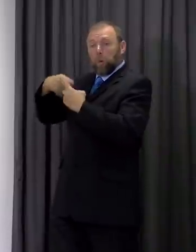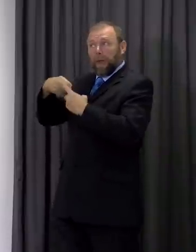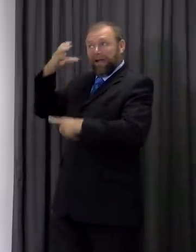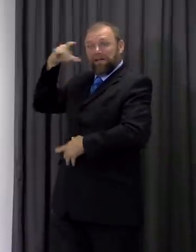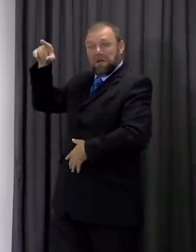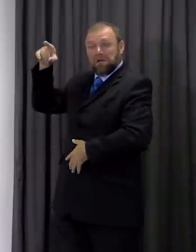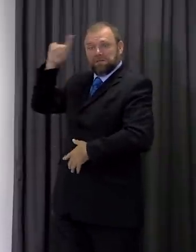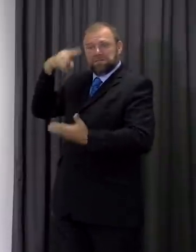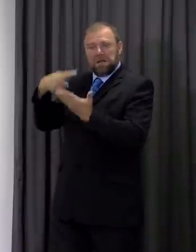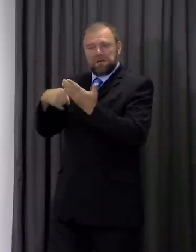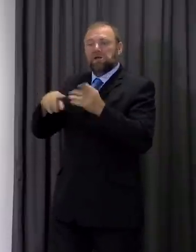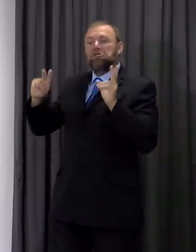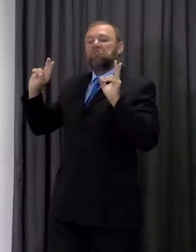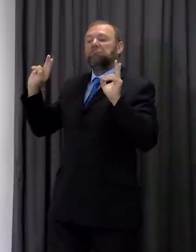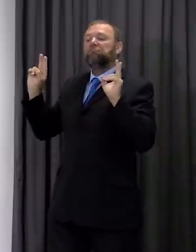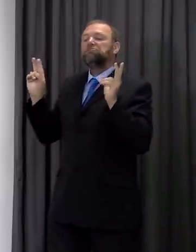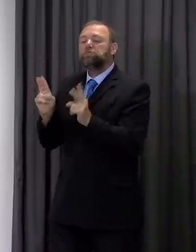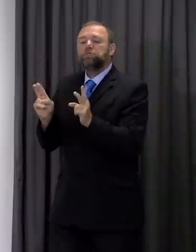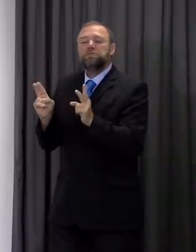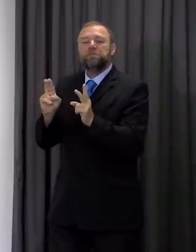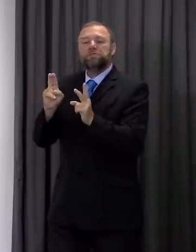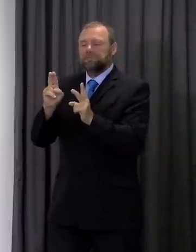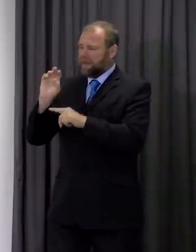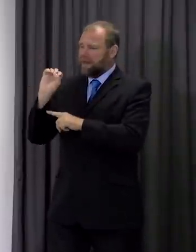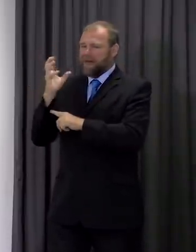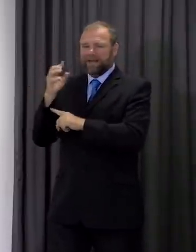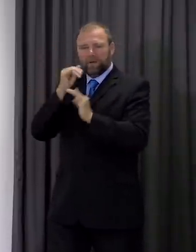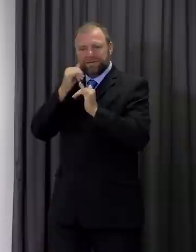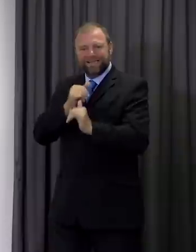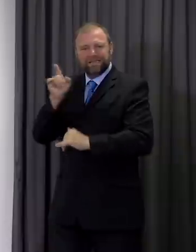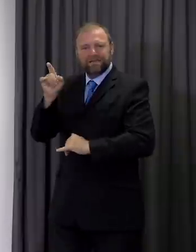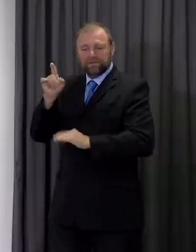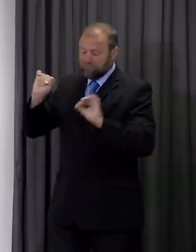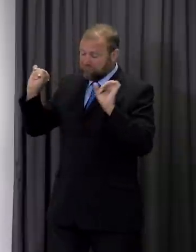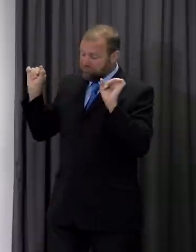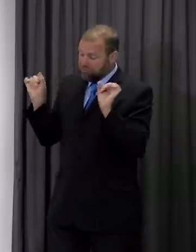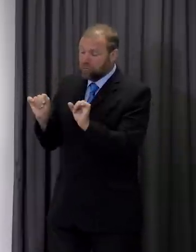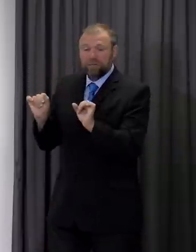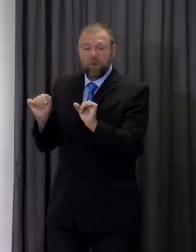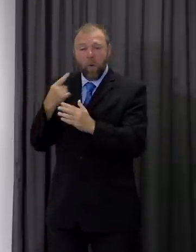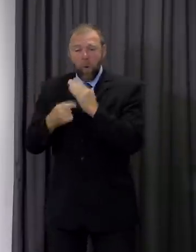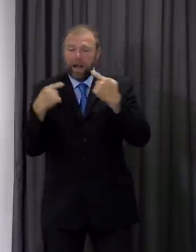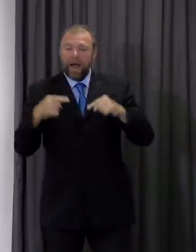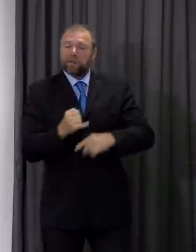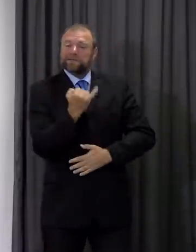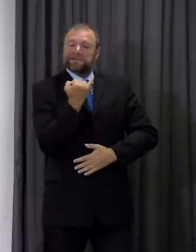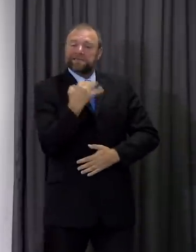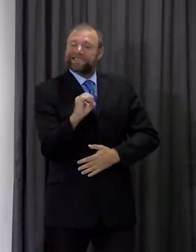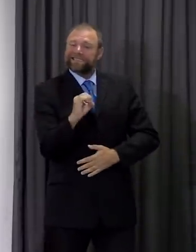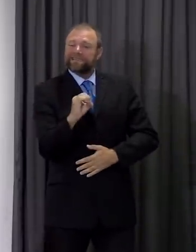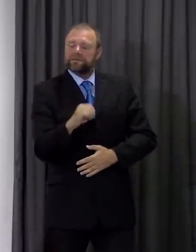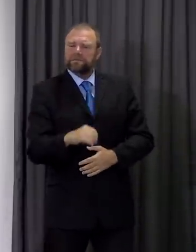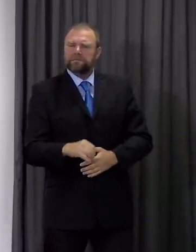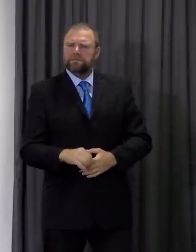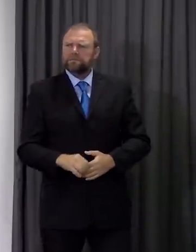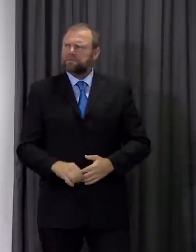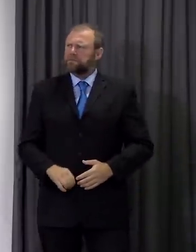Lighthouse testing capacity at all mobile testing units in Wales, including in the Rhondda, to just 60. We intervened and